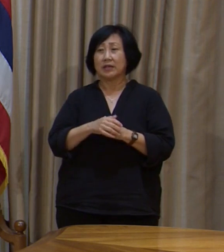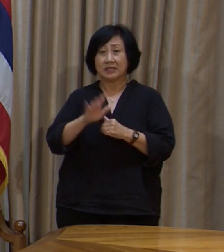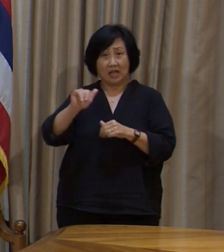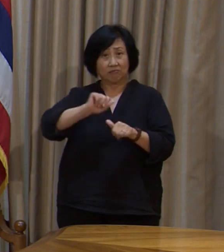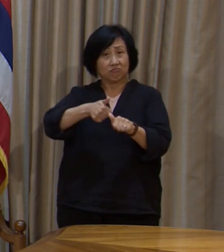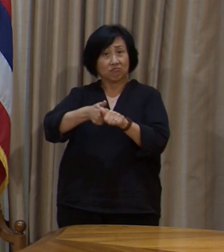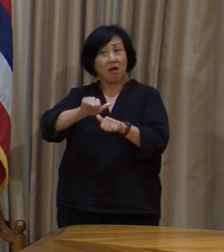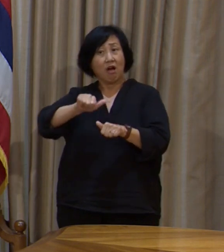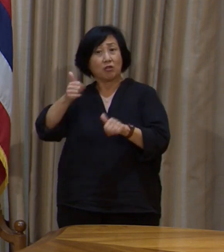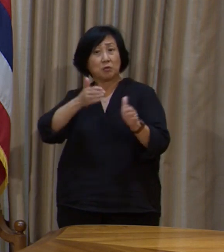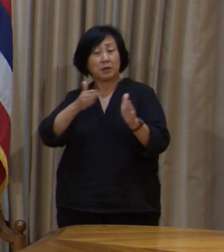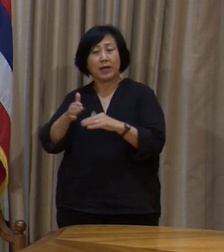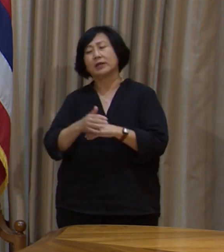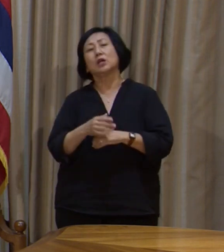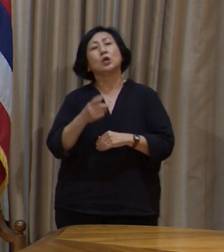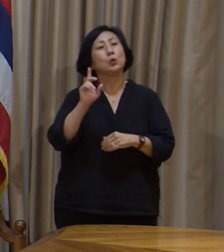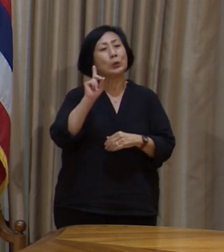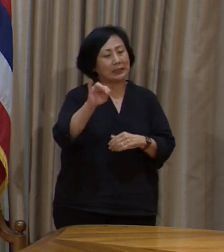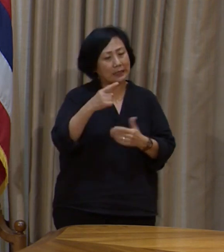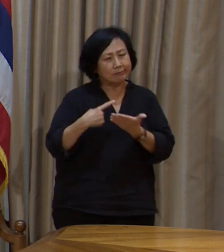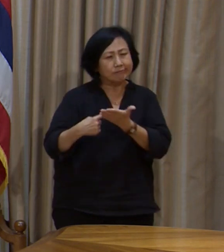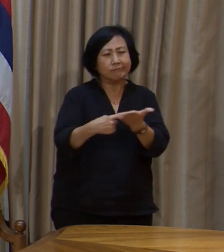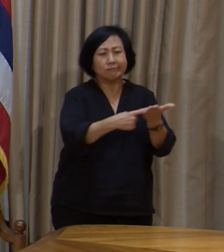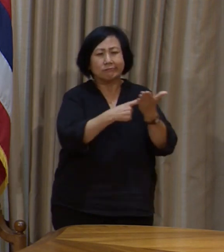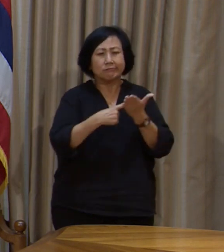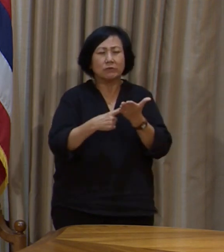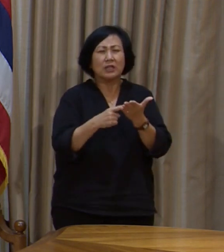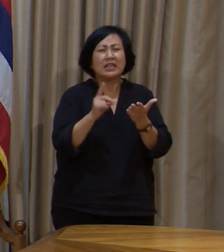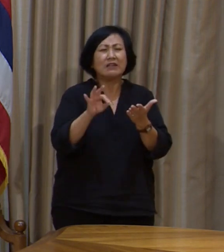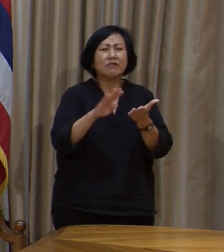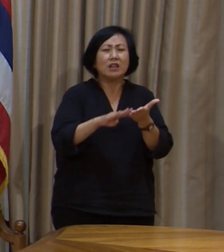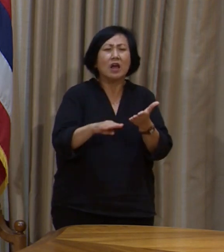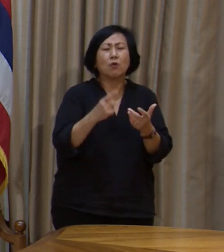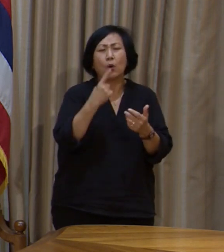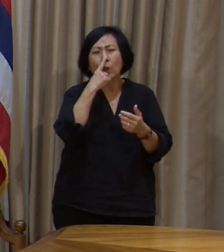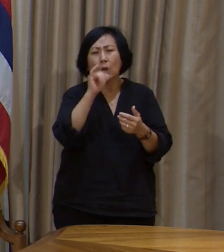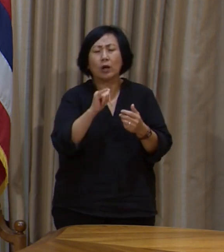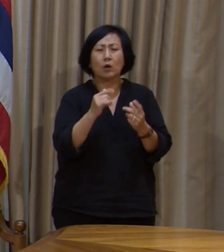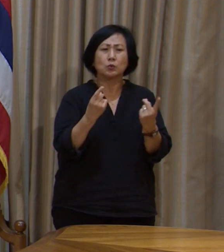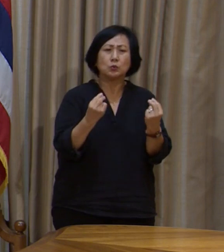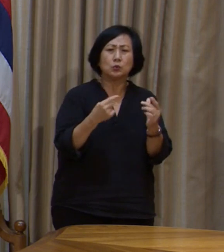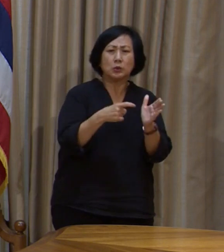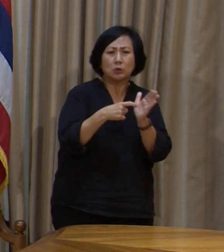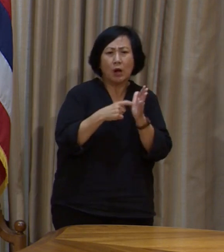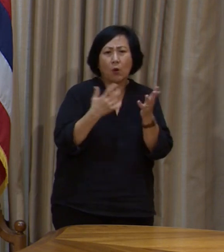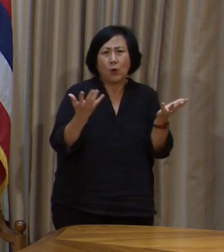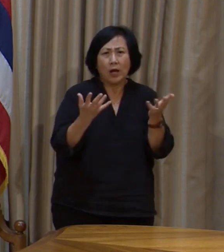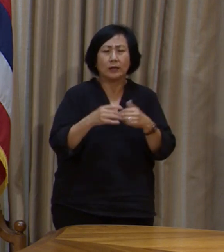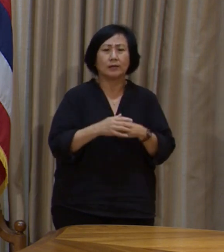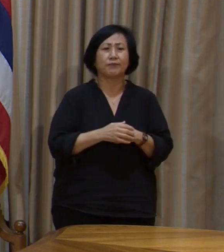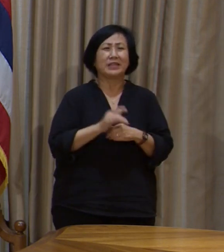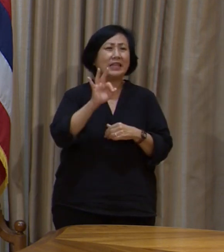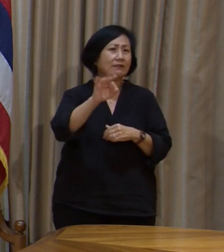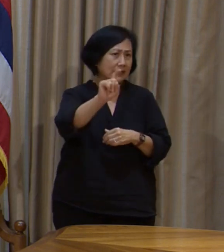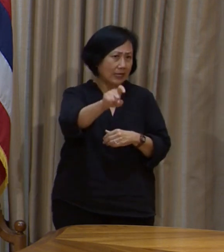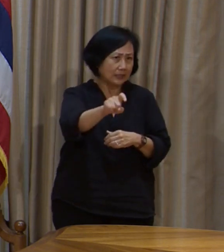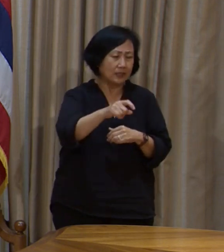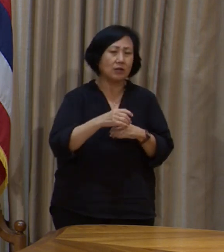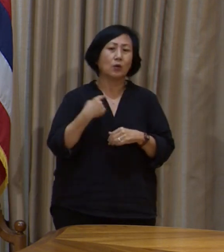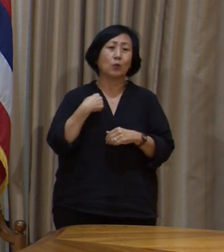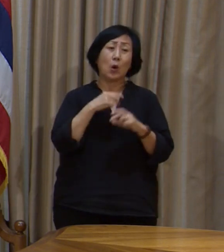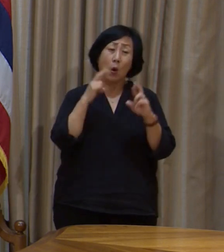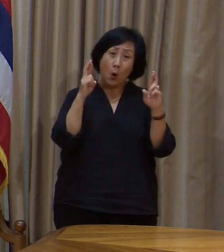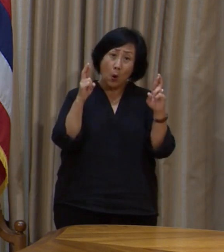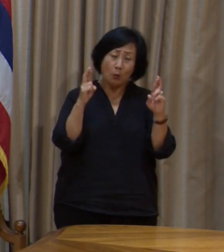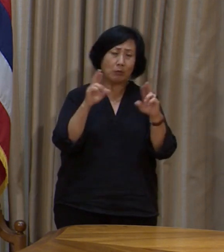Certainly, we've talked through what would be required if necessary. You know, we are hopeful that